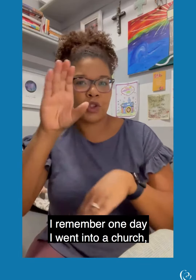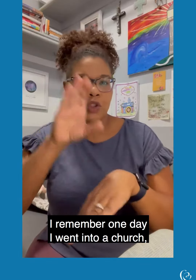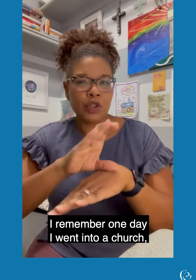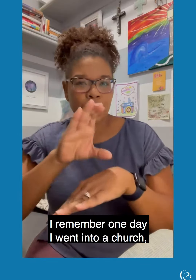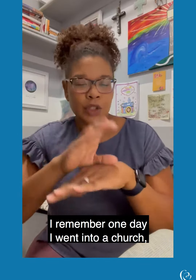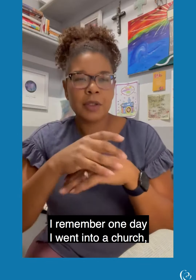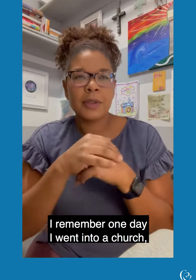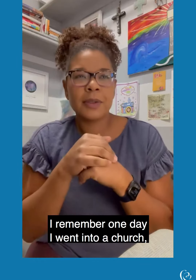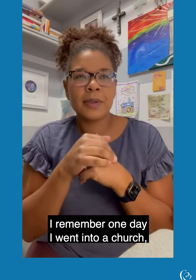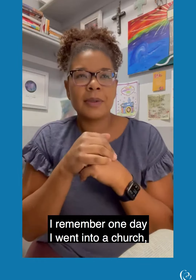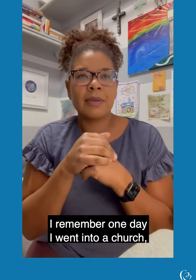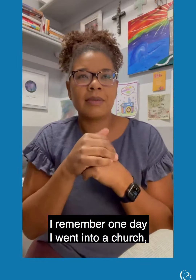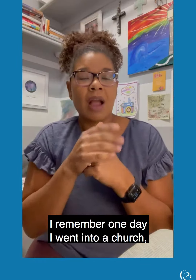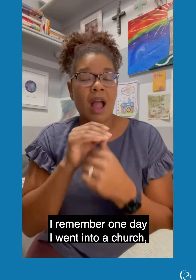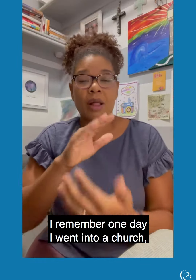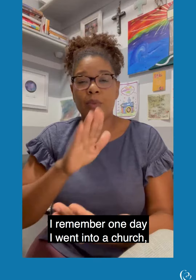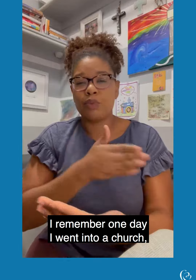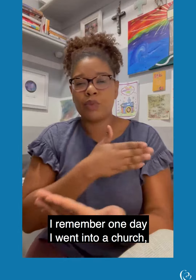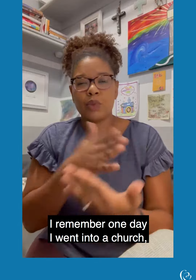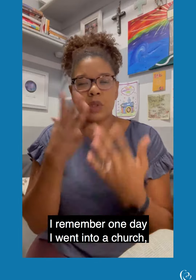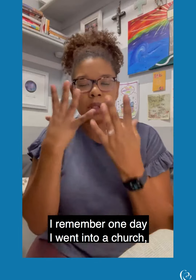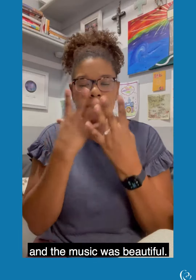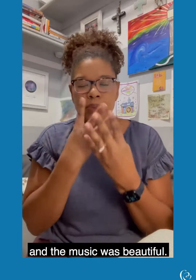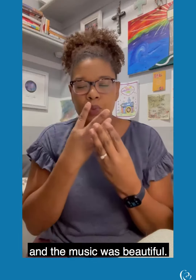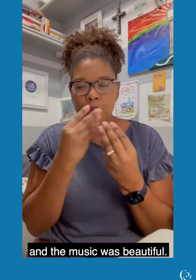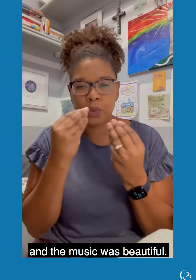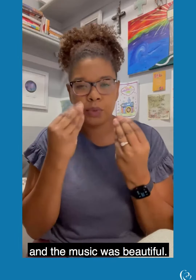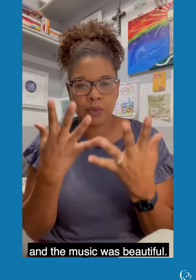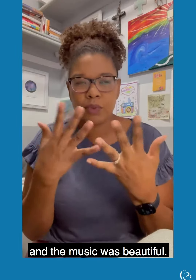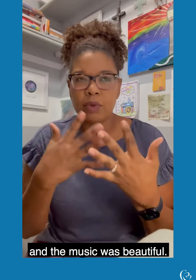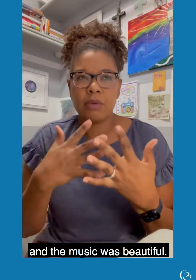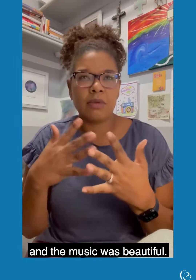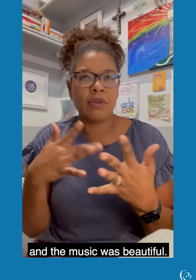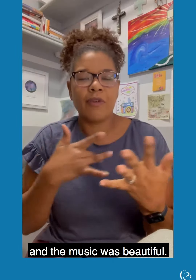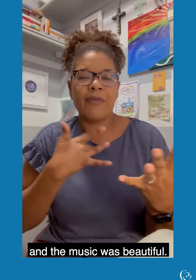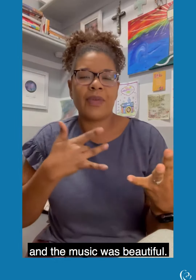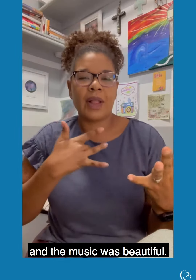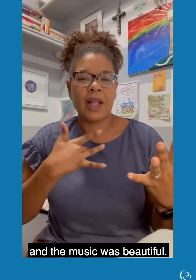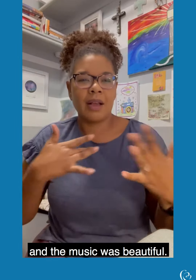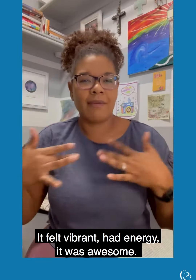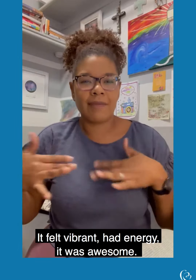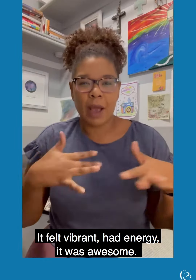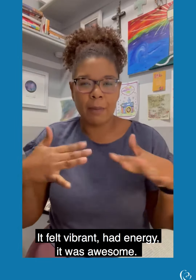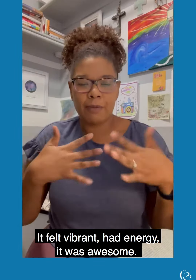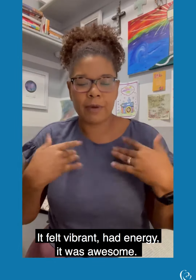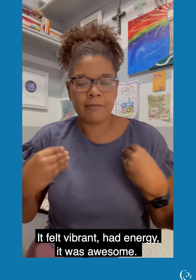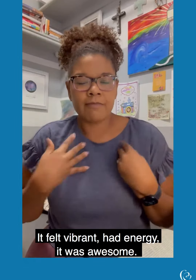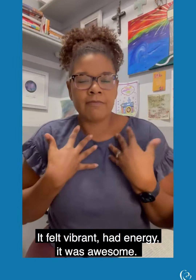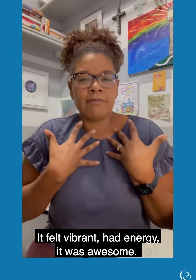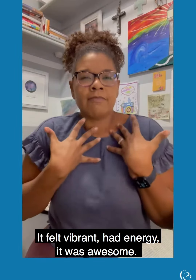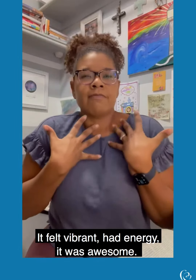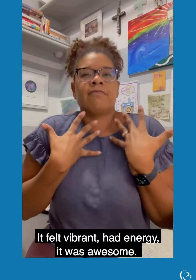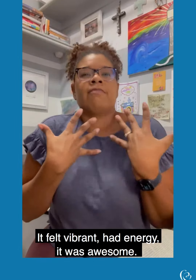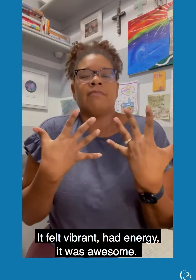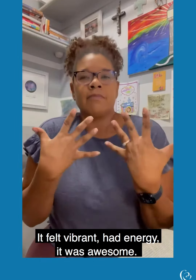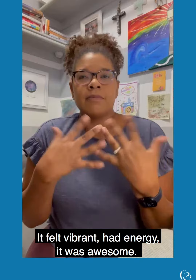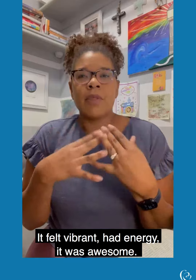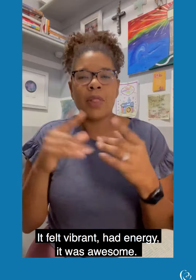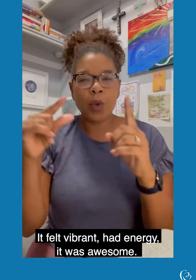I went to a church and the music was beautiful. It felt like vibrant and it was